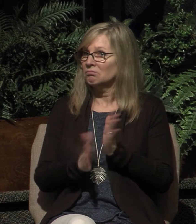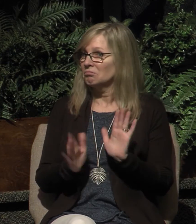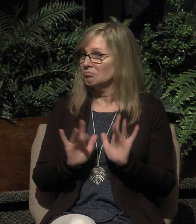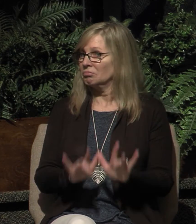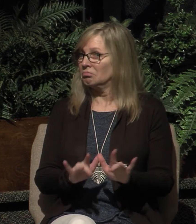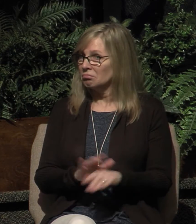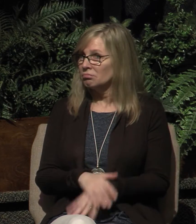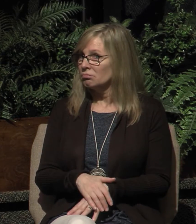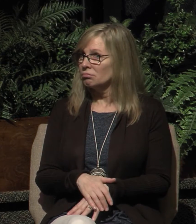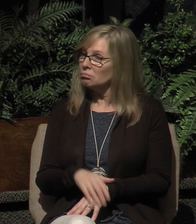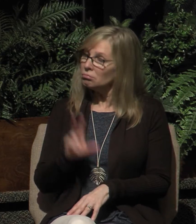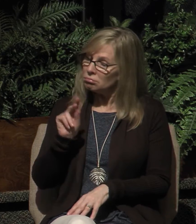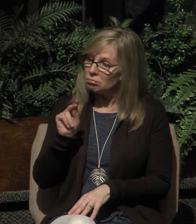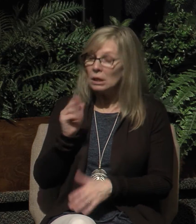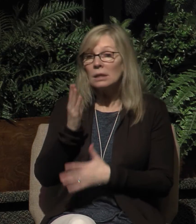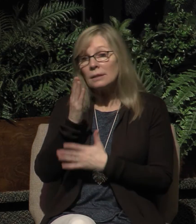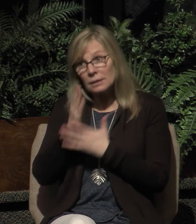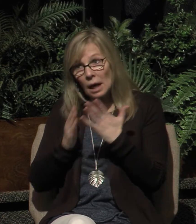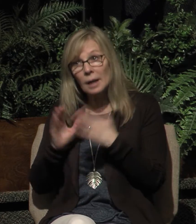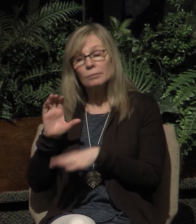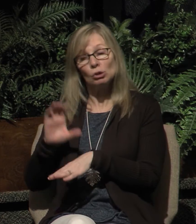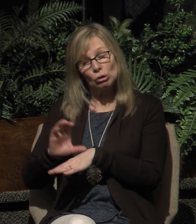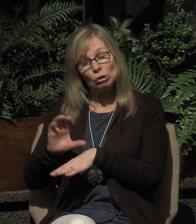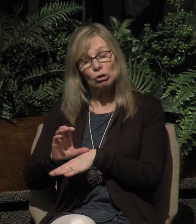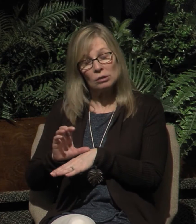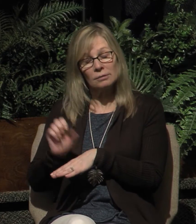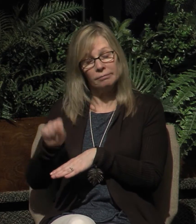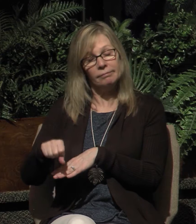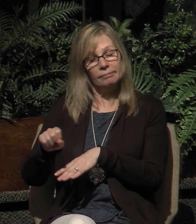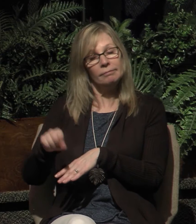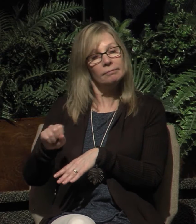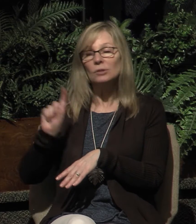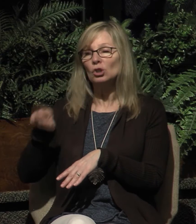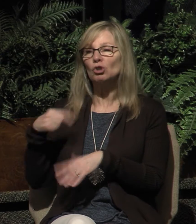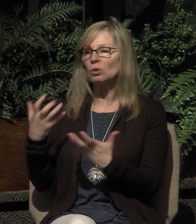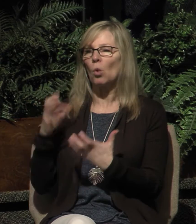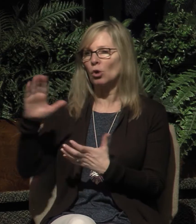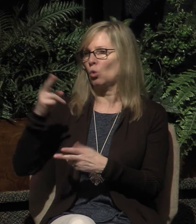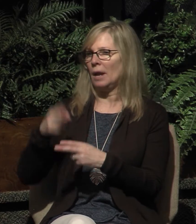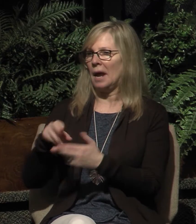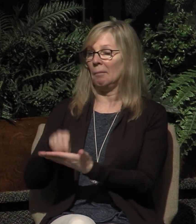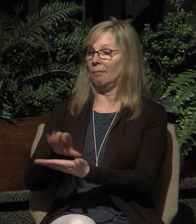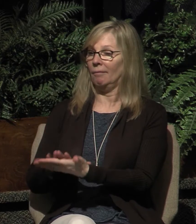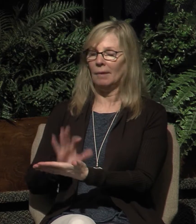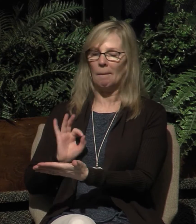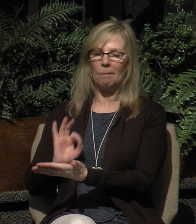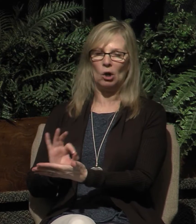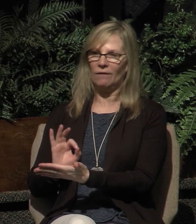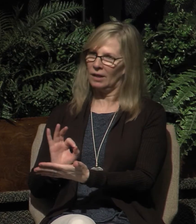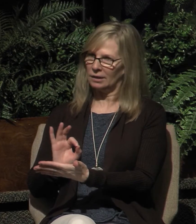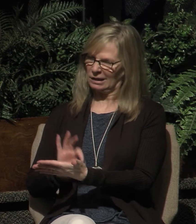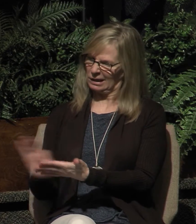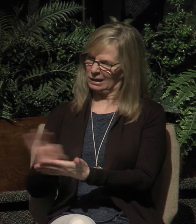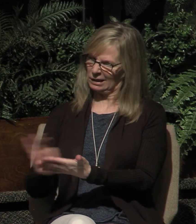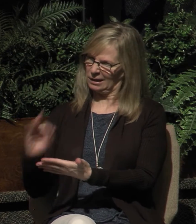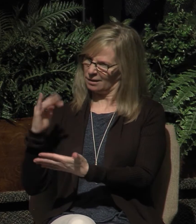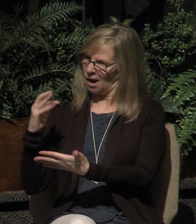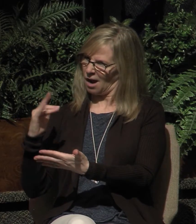Now, there are some churches like that who just want your name on their membership role. They promote membership for the